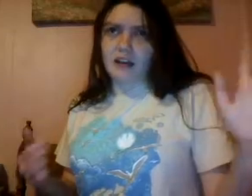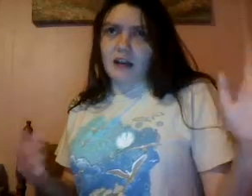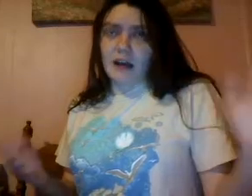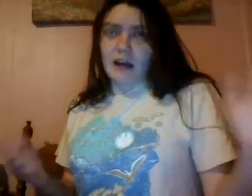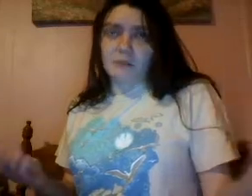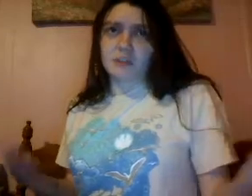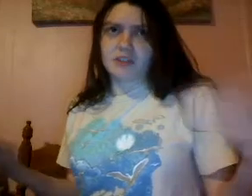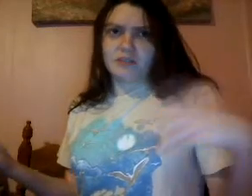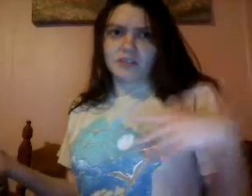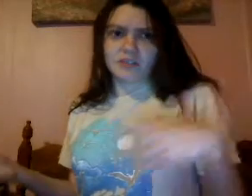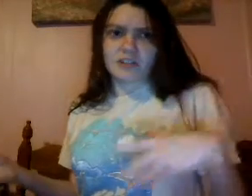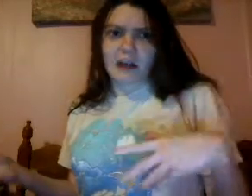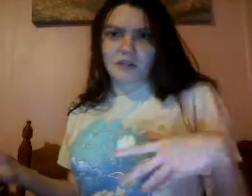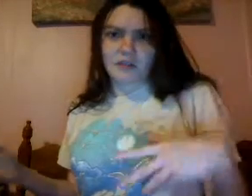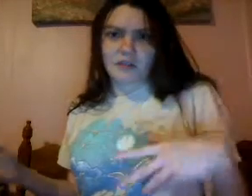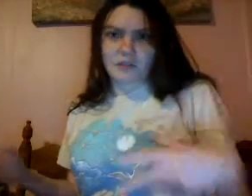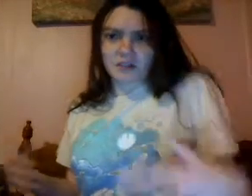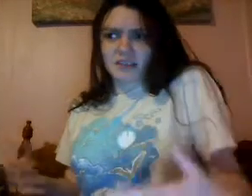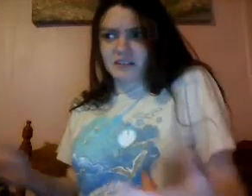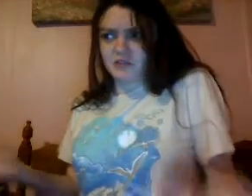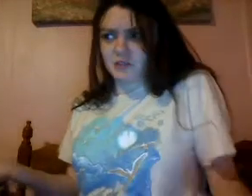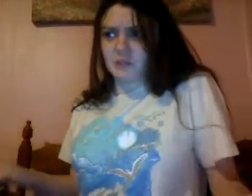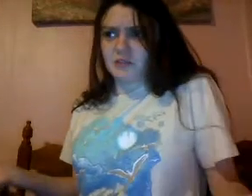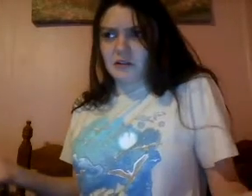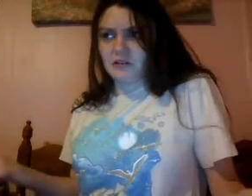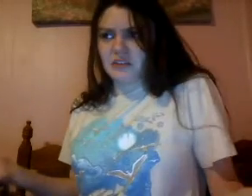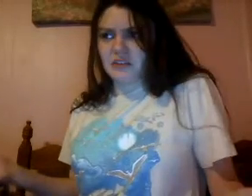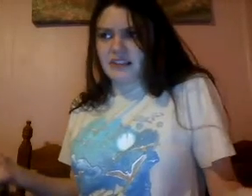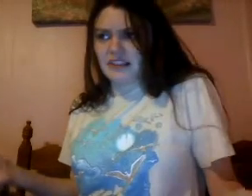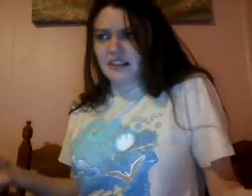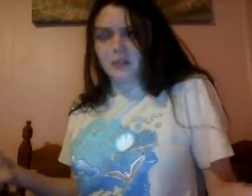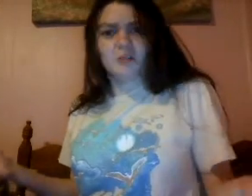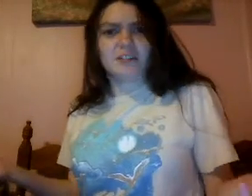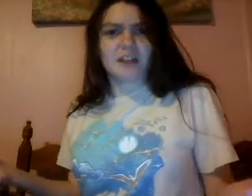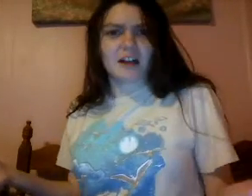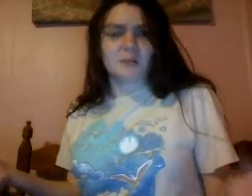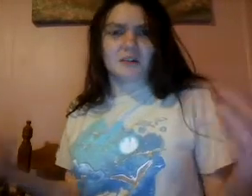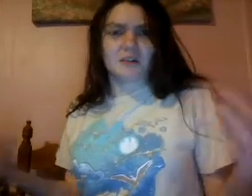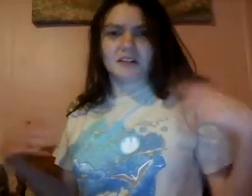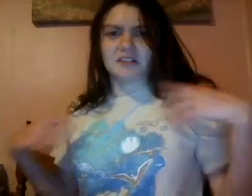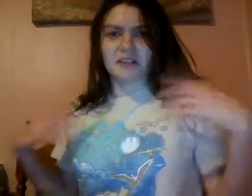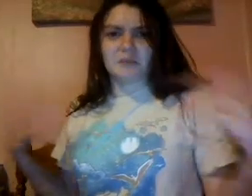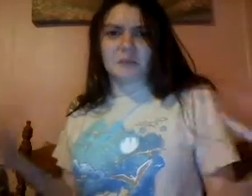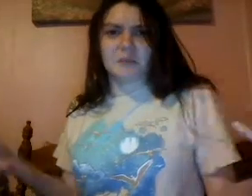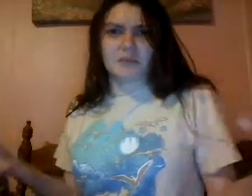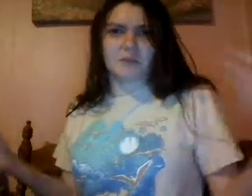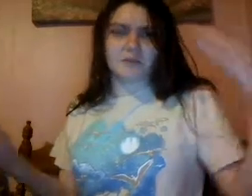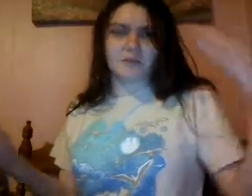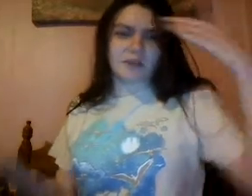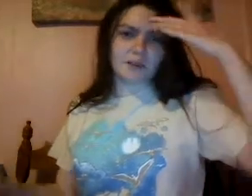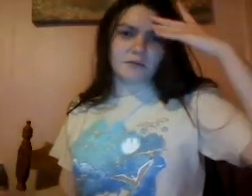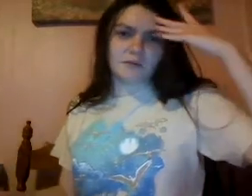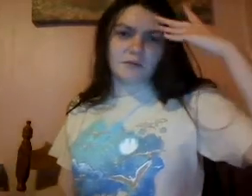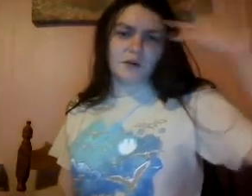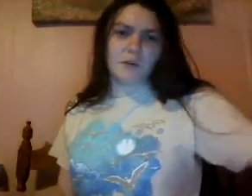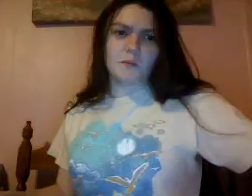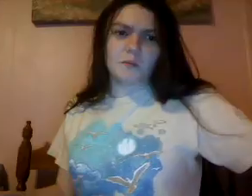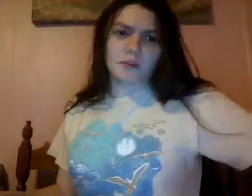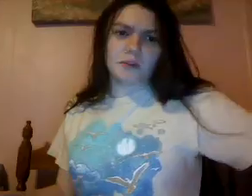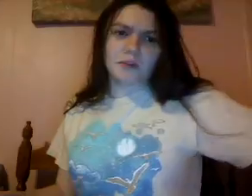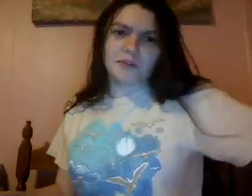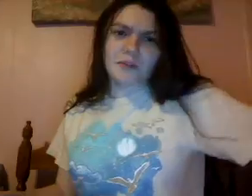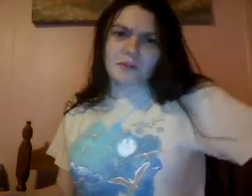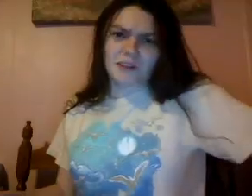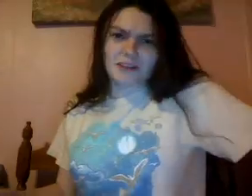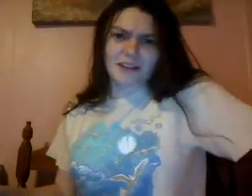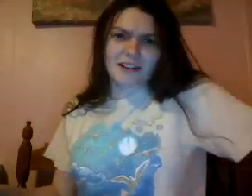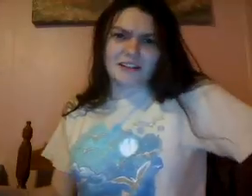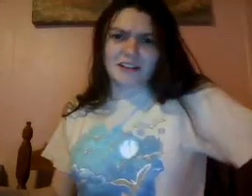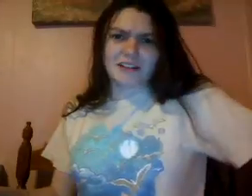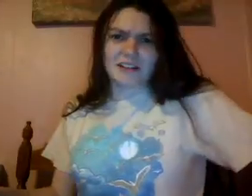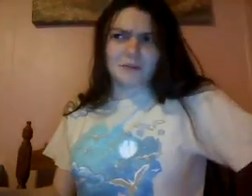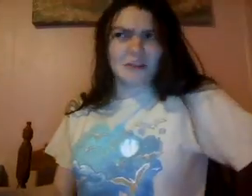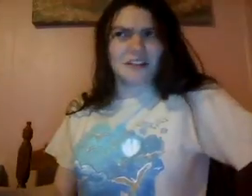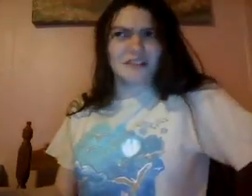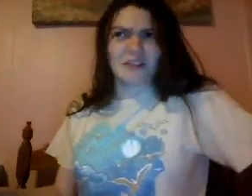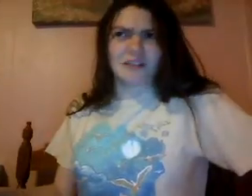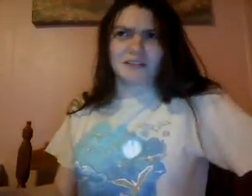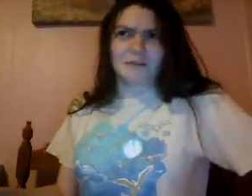I'm not sure if I should count them because those were notes that I needed, or did I because I remembered them without the note, but they were there in case I needed them, and I did break them,